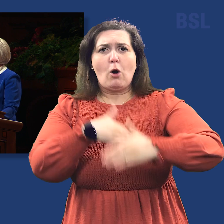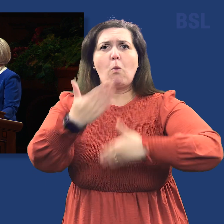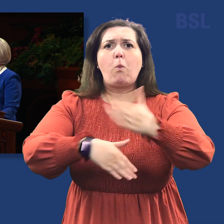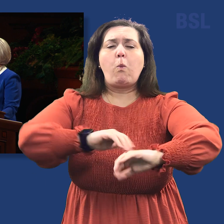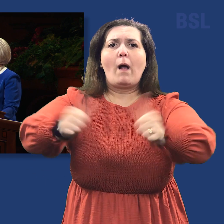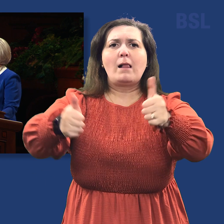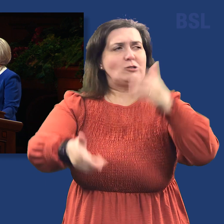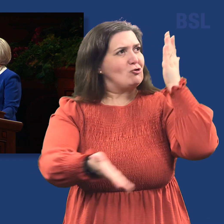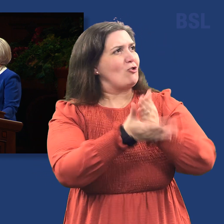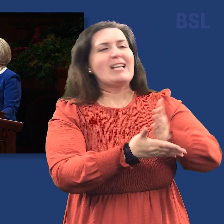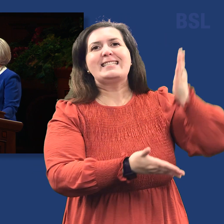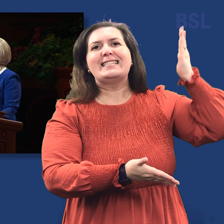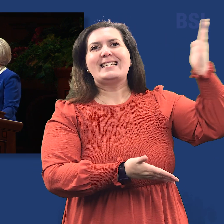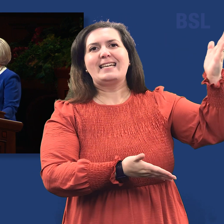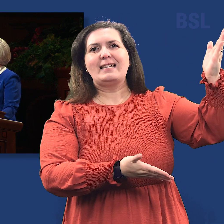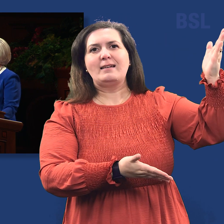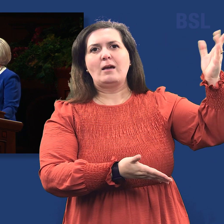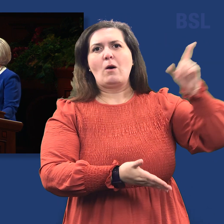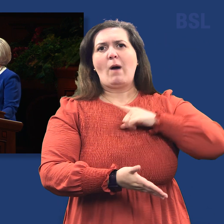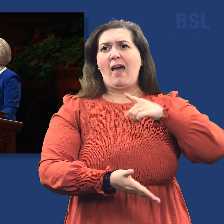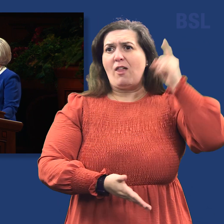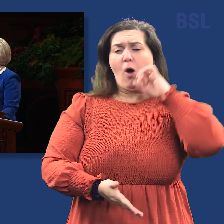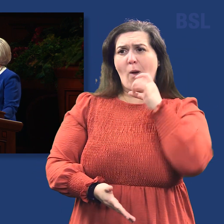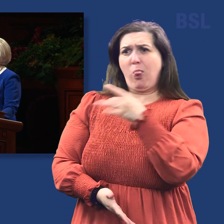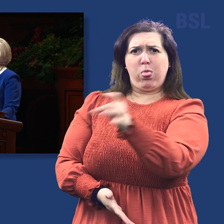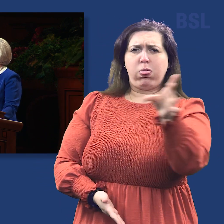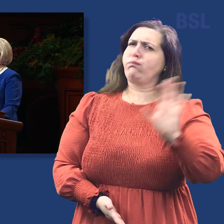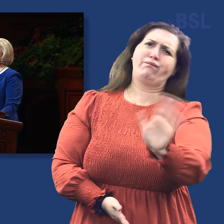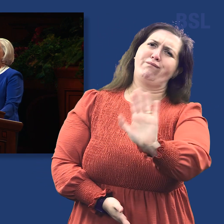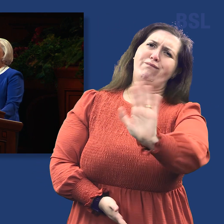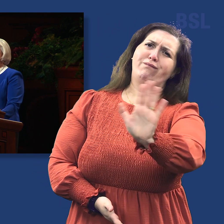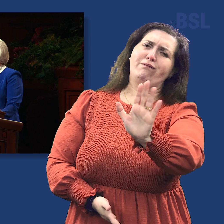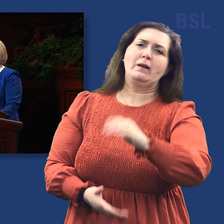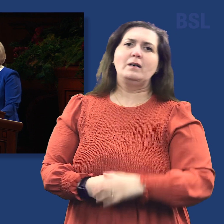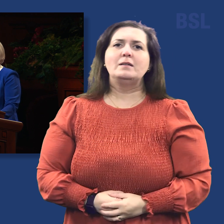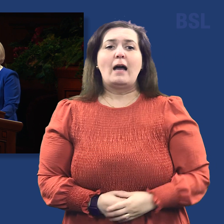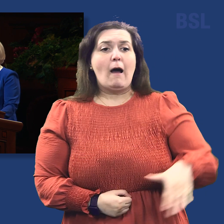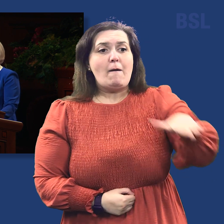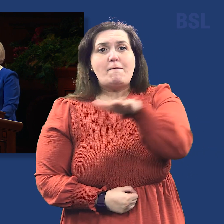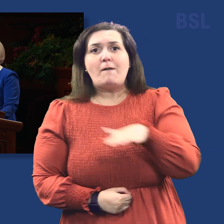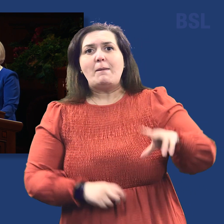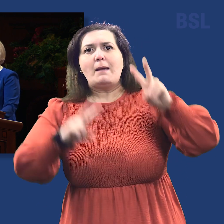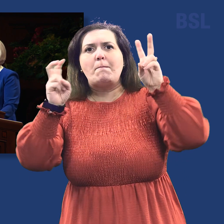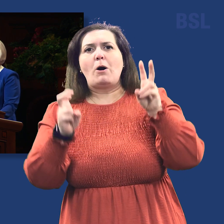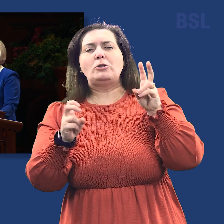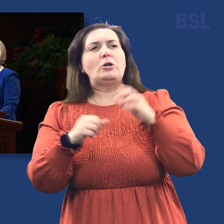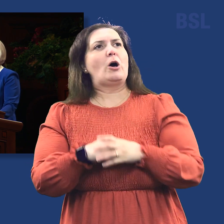trust in God. The Lord will not forsake us. Our family motto doesn't say, It Will All Work